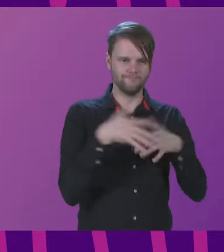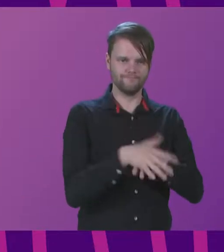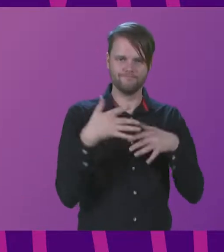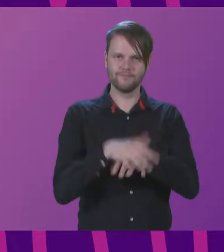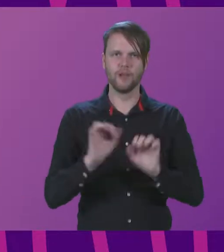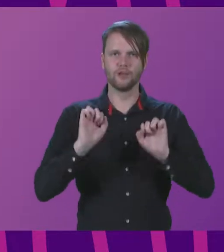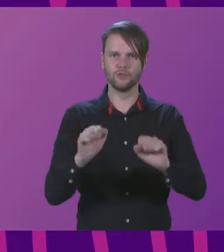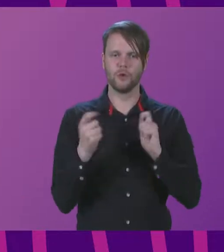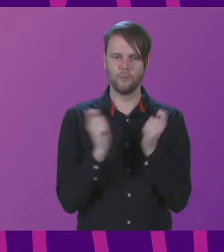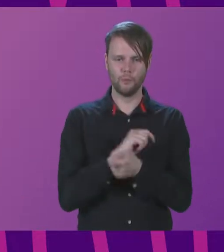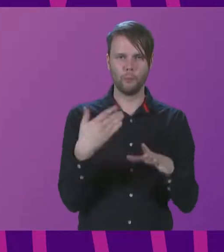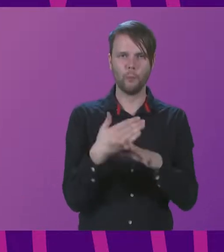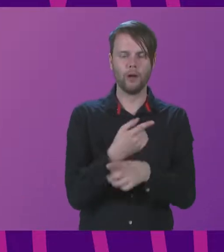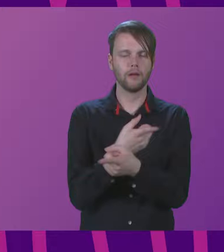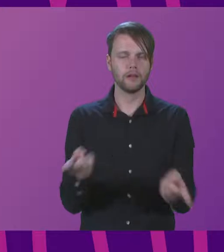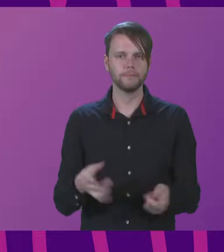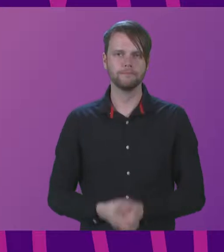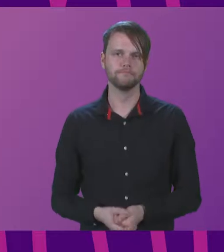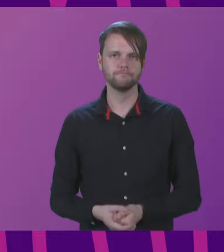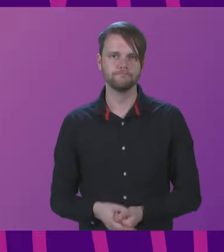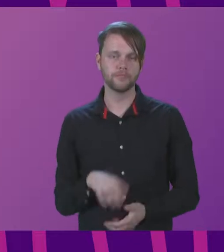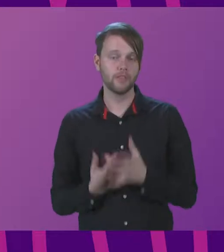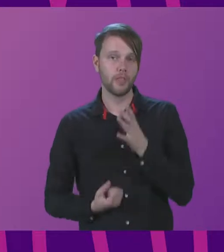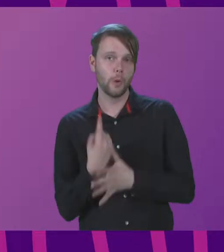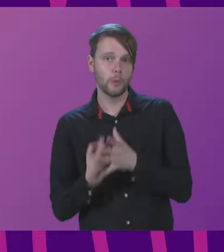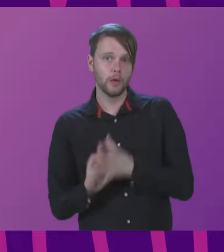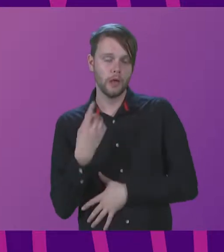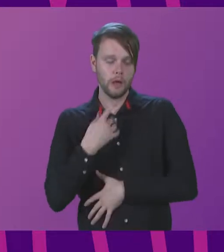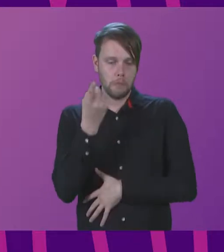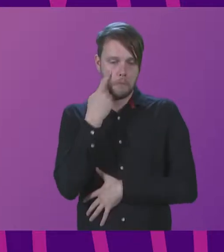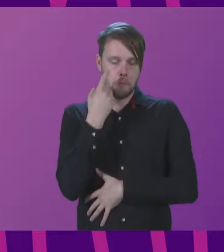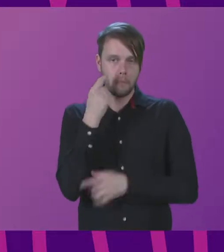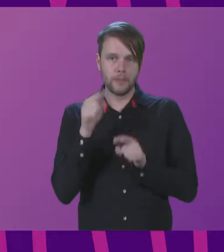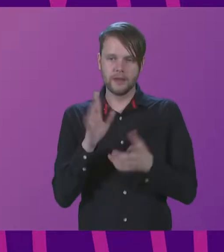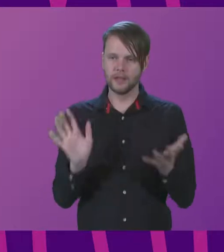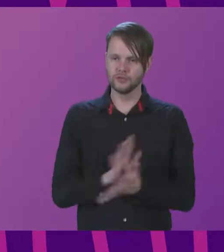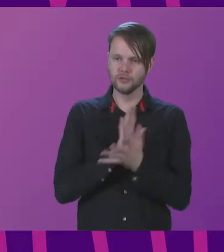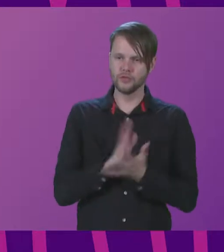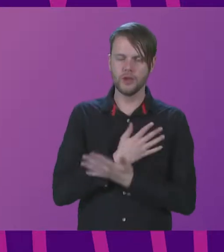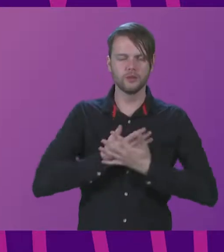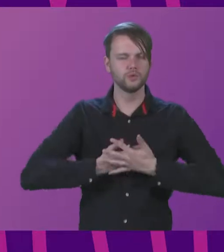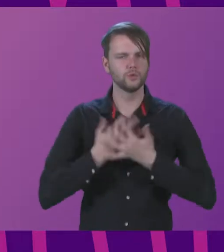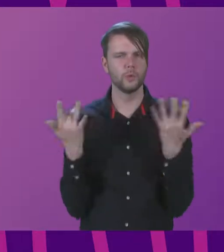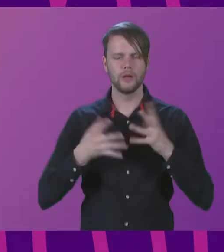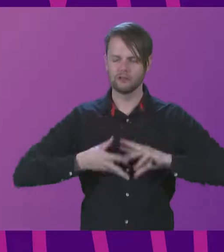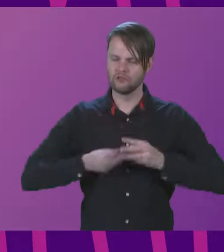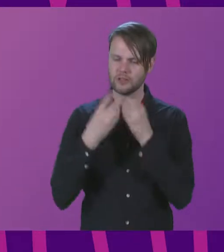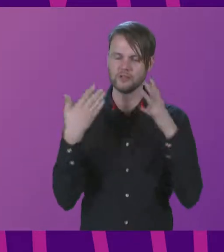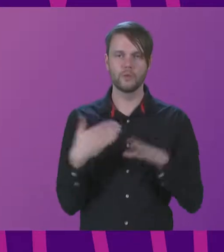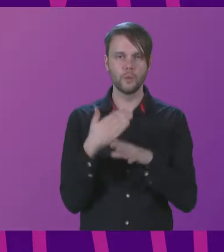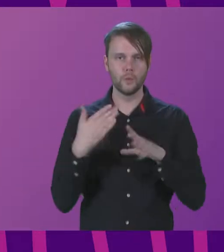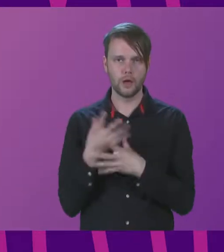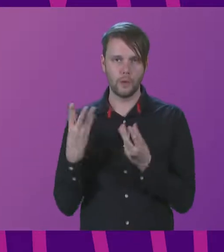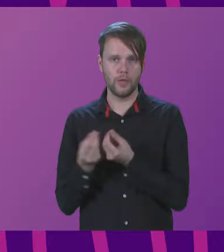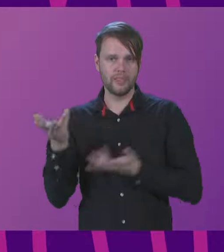climate adaptation work. Having the opportunity to see and enjoy so much creative work alongside our